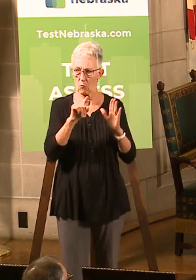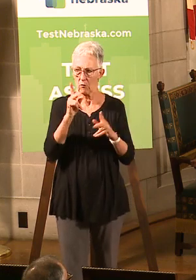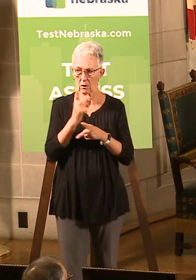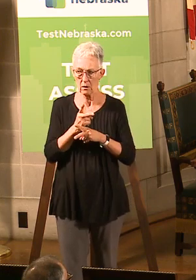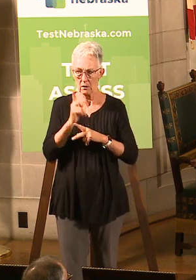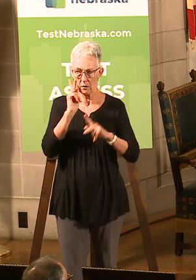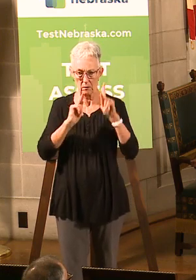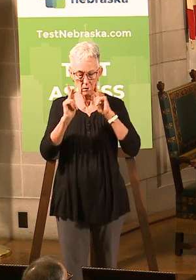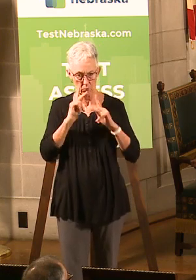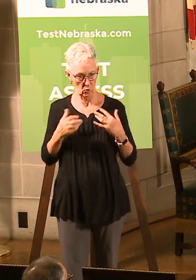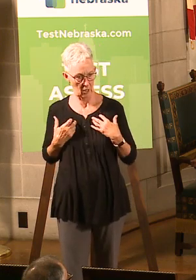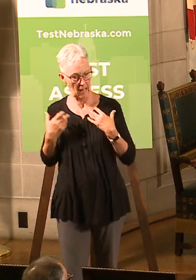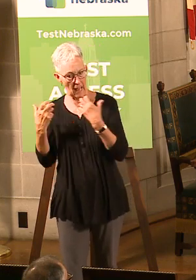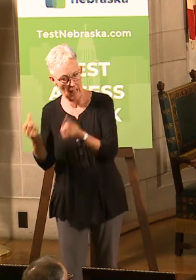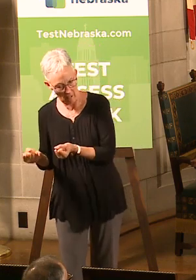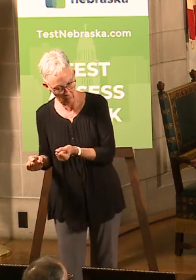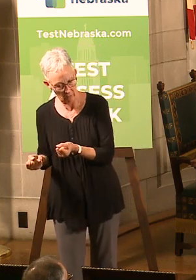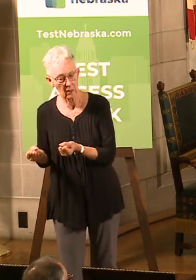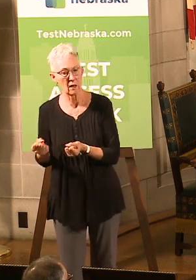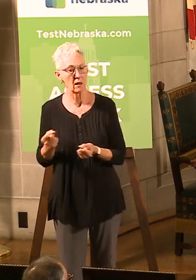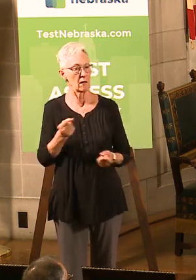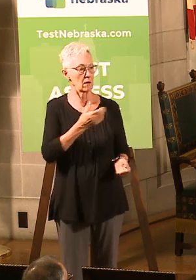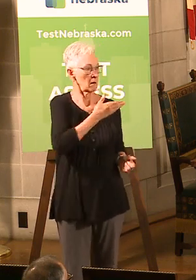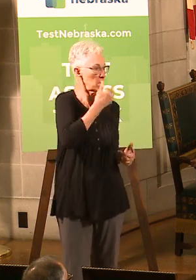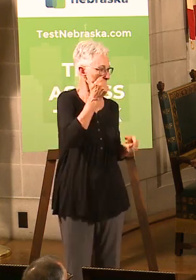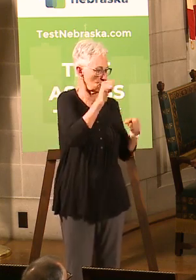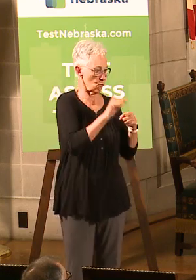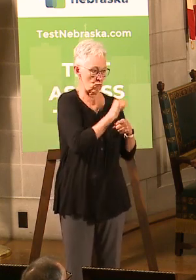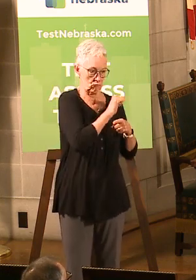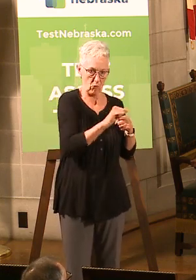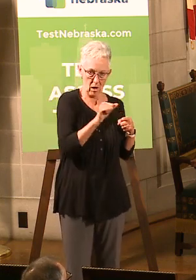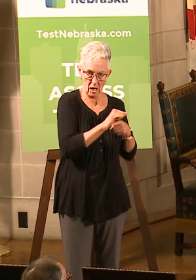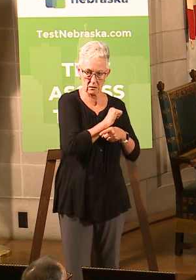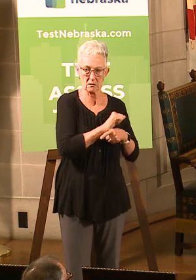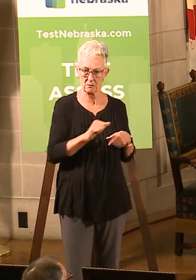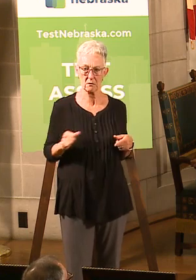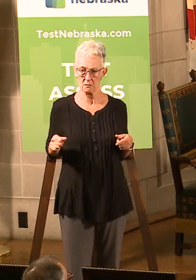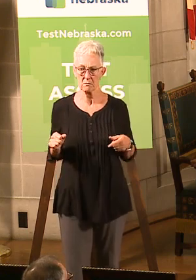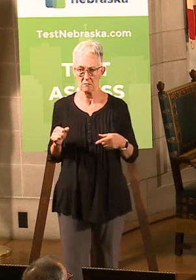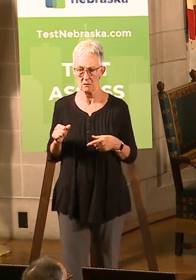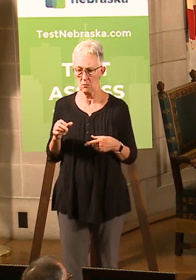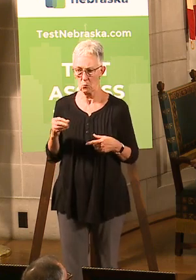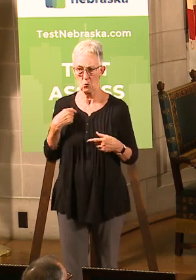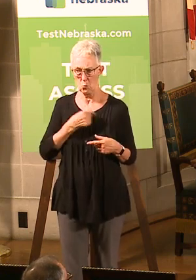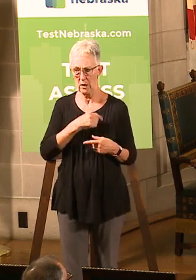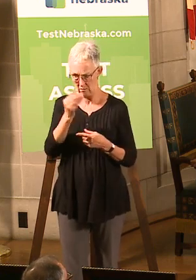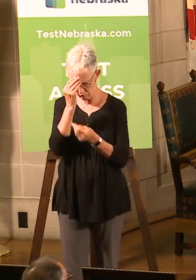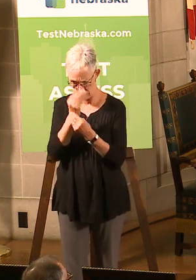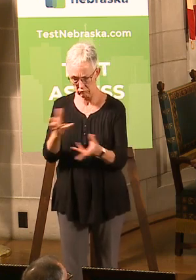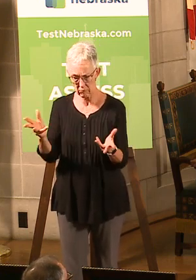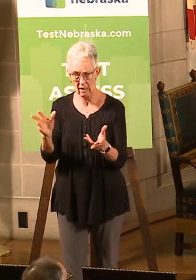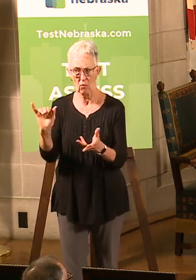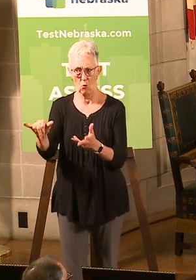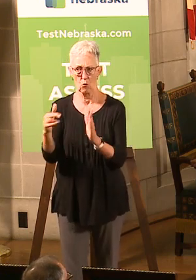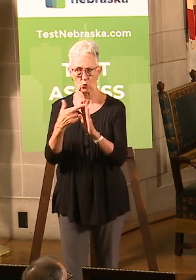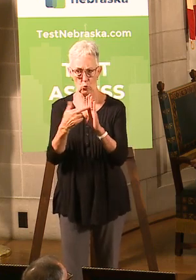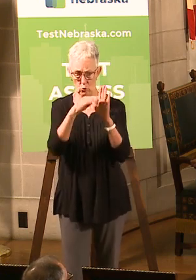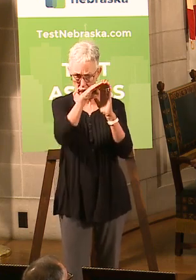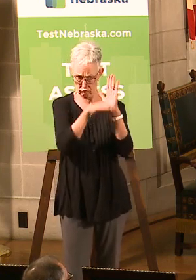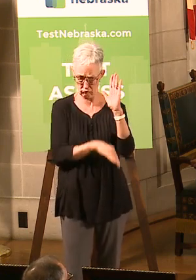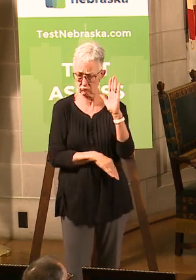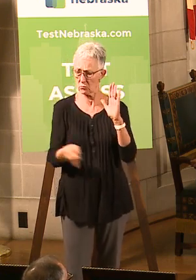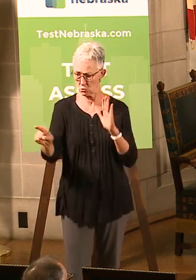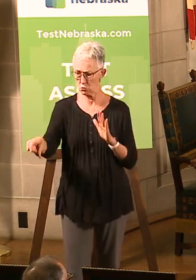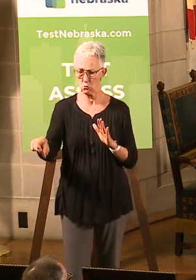really the best practices that we were talking to all the processors about, what they should be adopting. Shelley Sweetholm has done, I